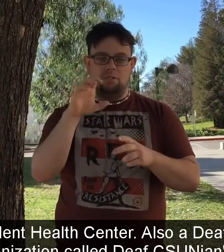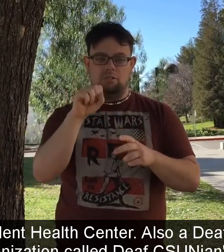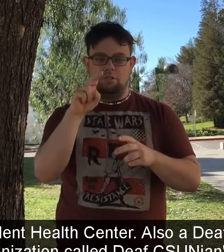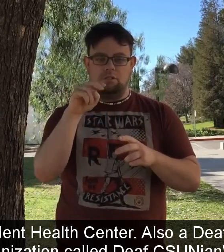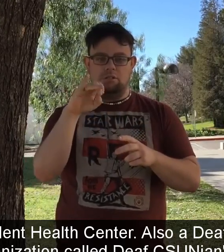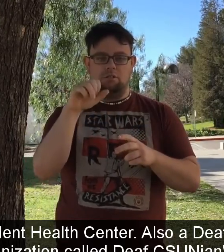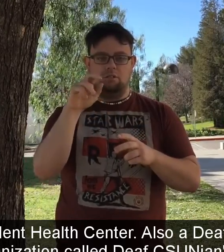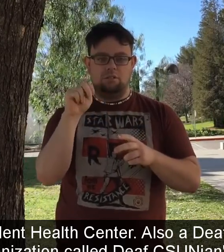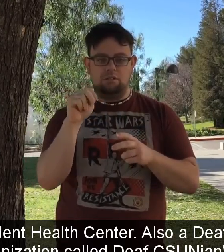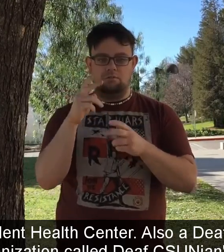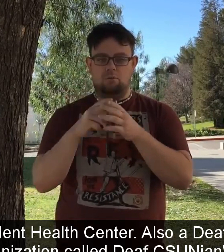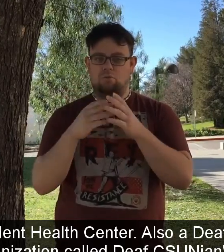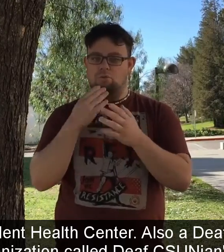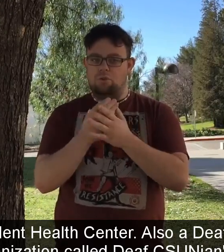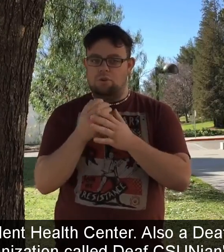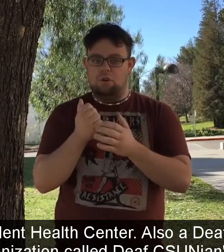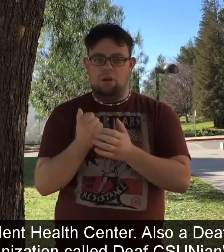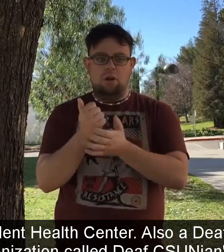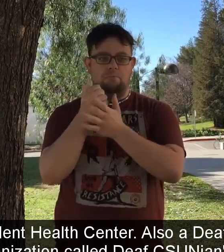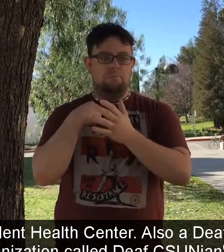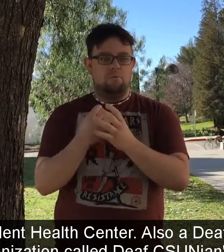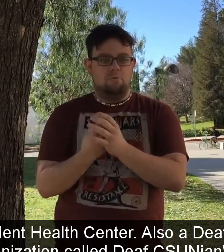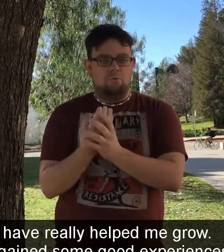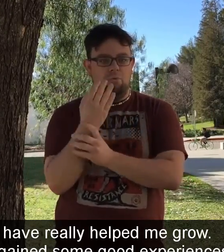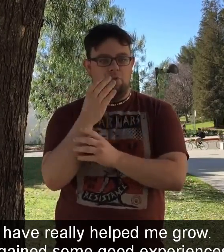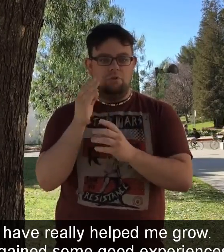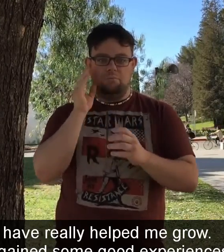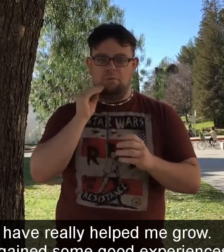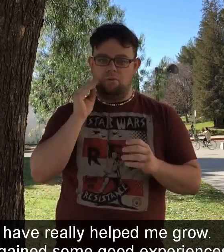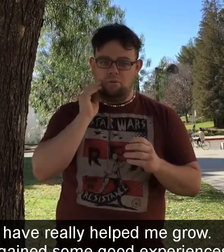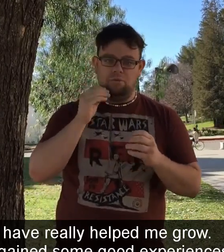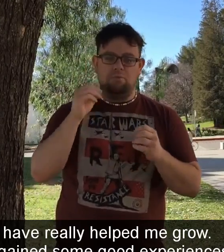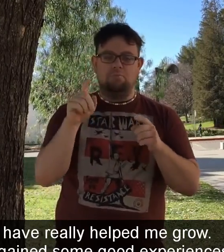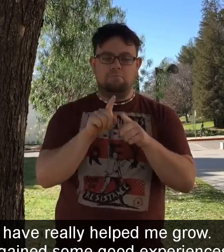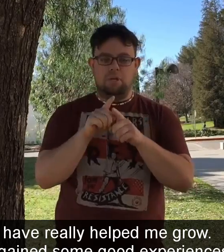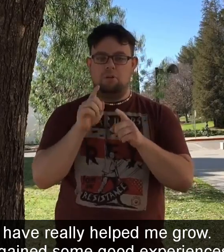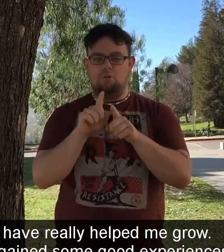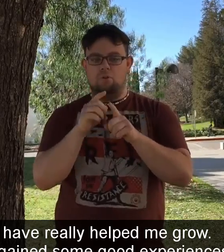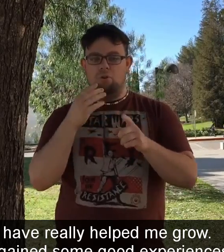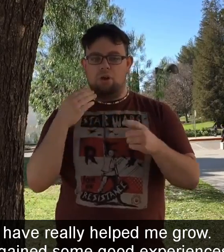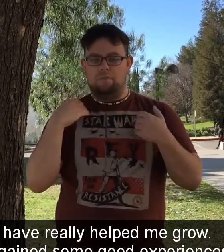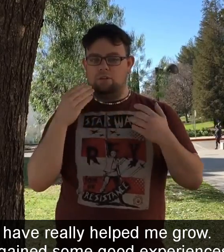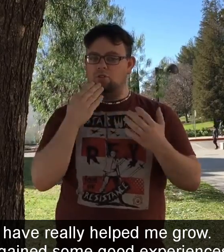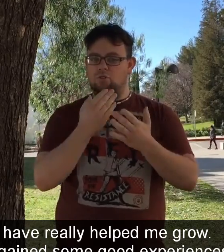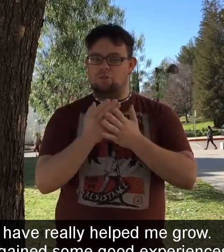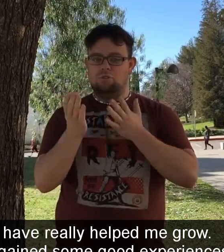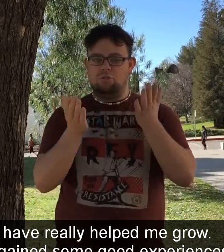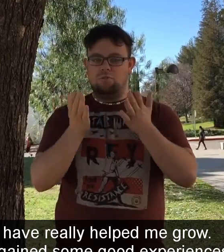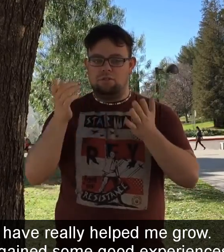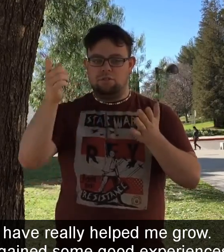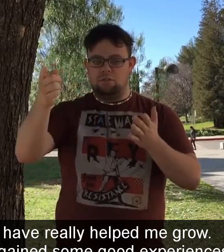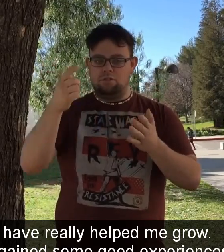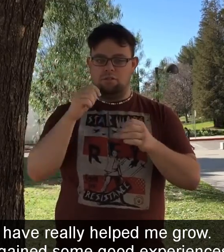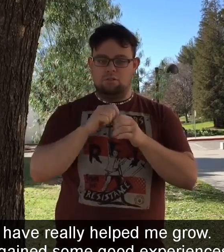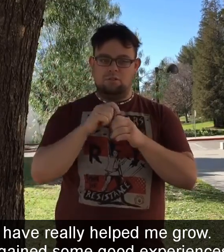called Deaf Seasunians, and they have really helped me grow, and I've gained some good experiences here.